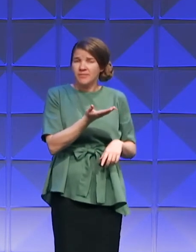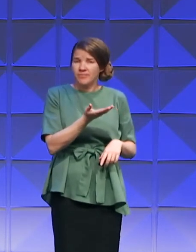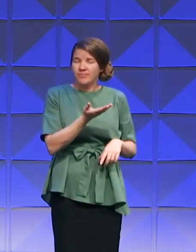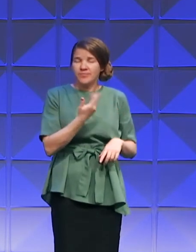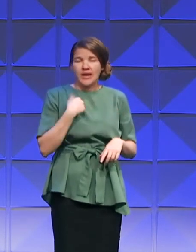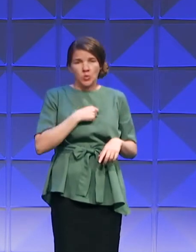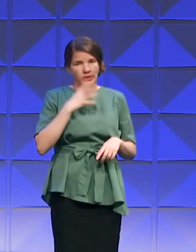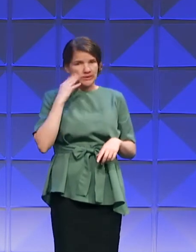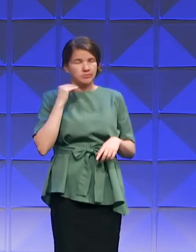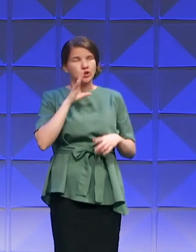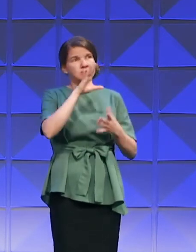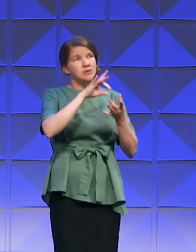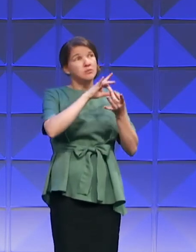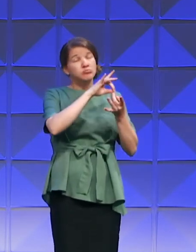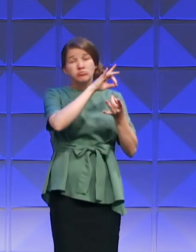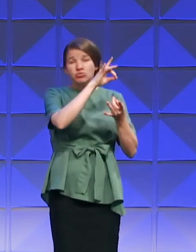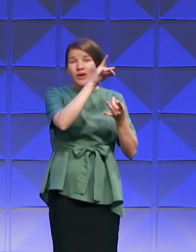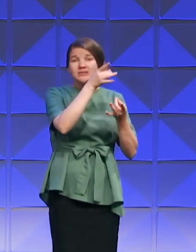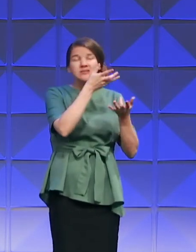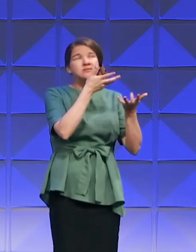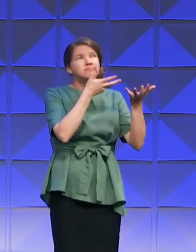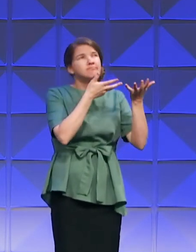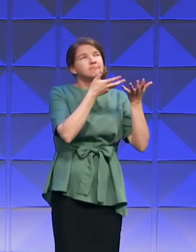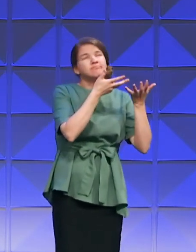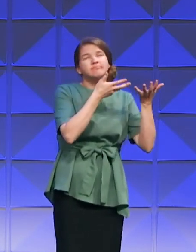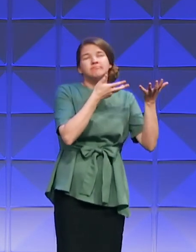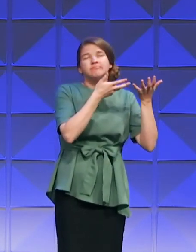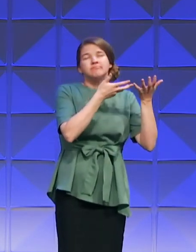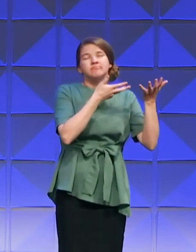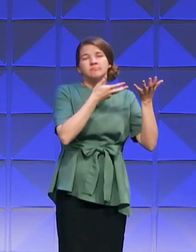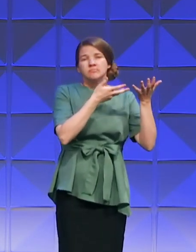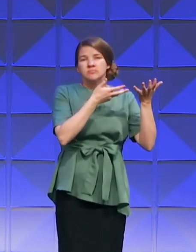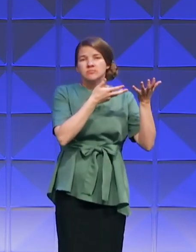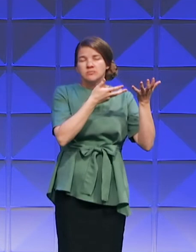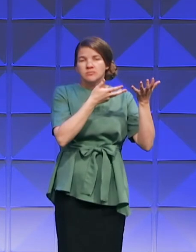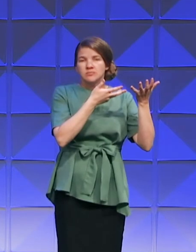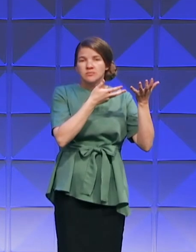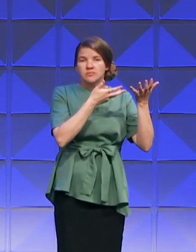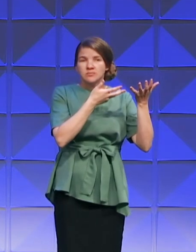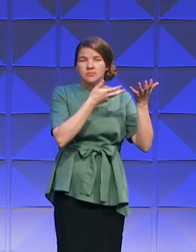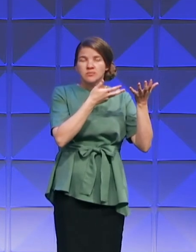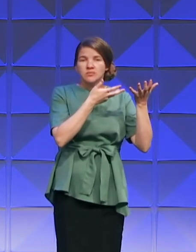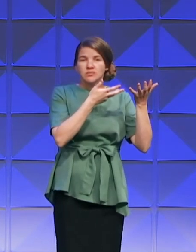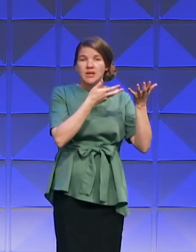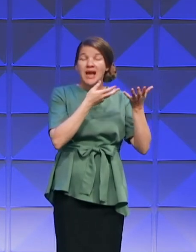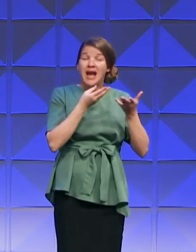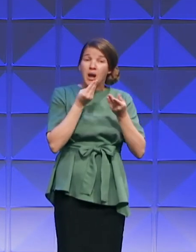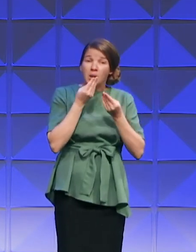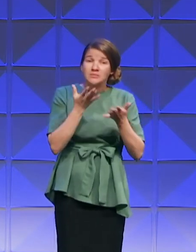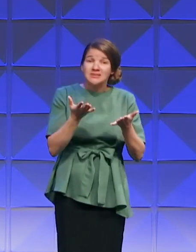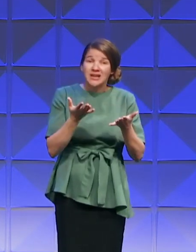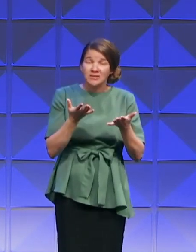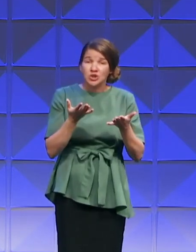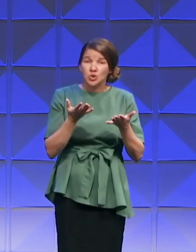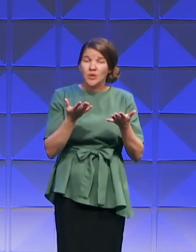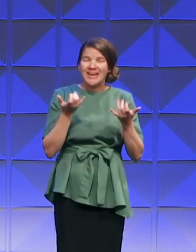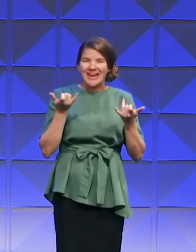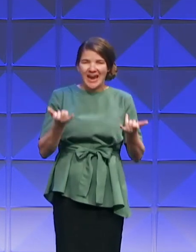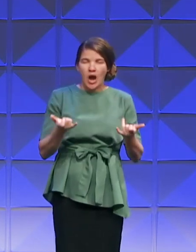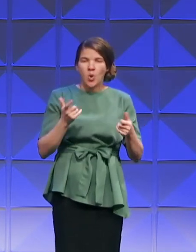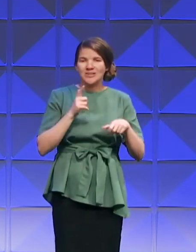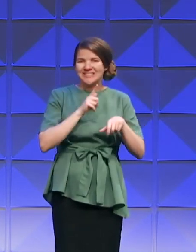presence when we stay in his presence. I'm telling you the church of this hour this is a stay home moment.